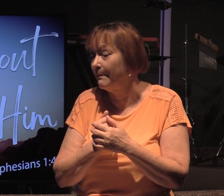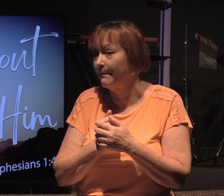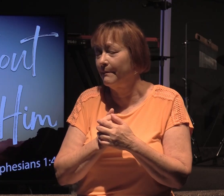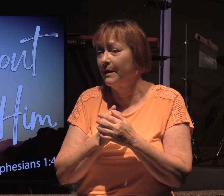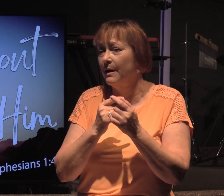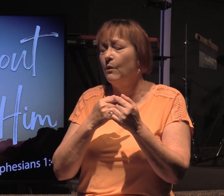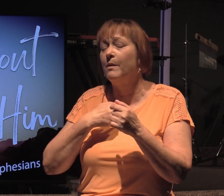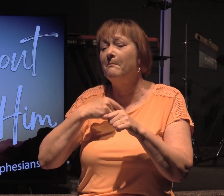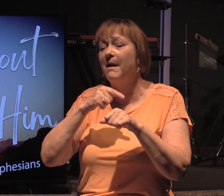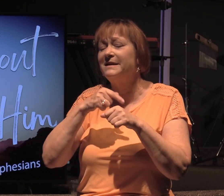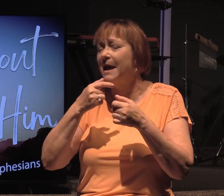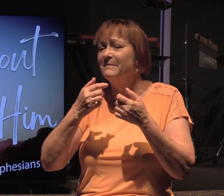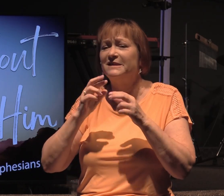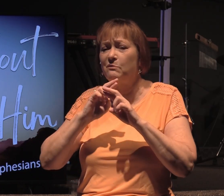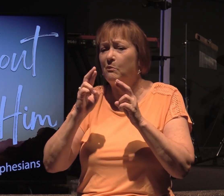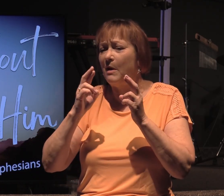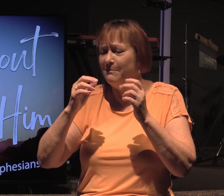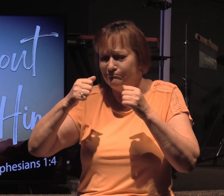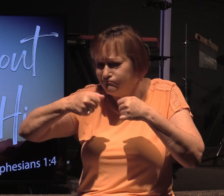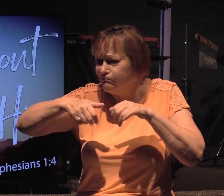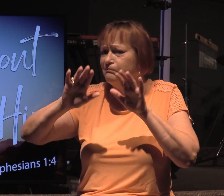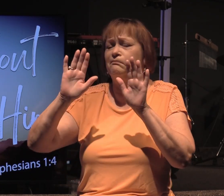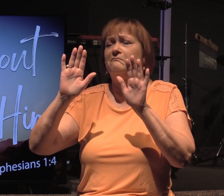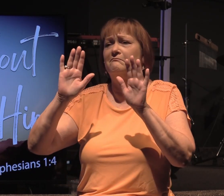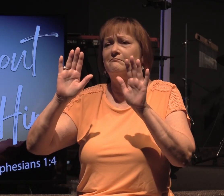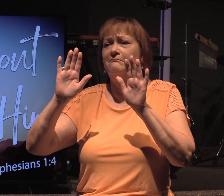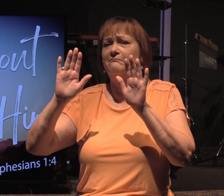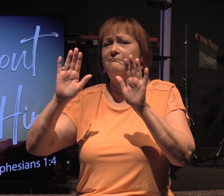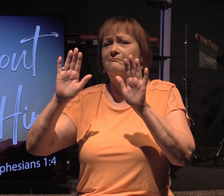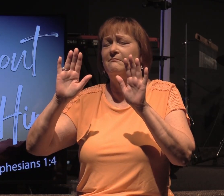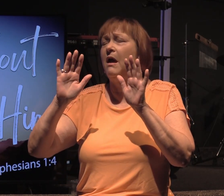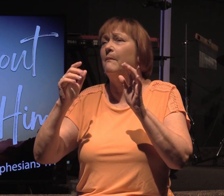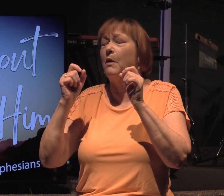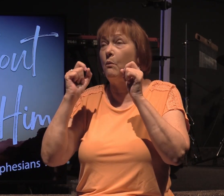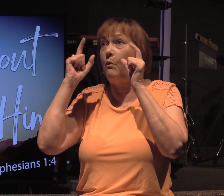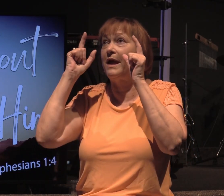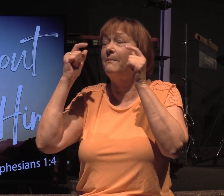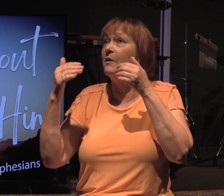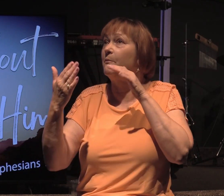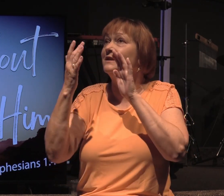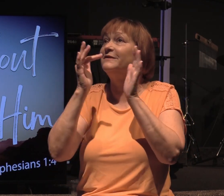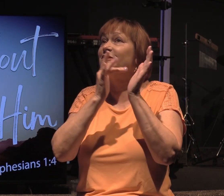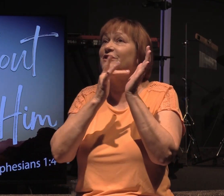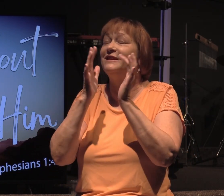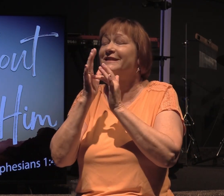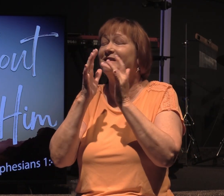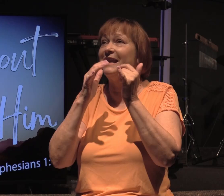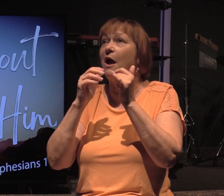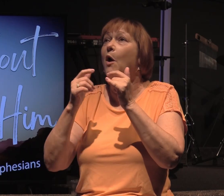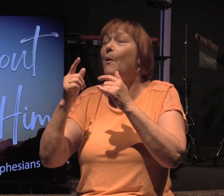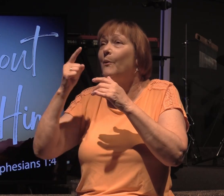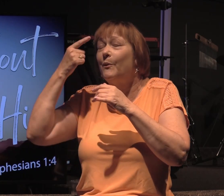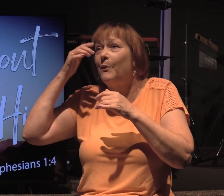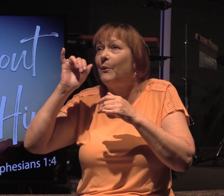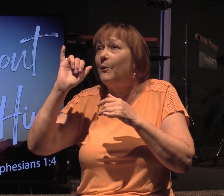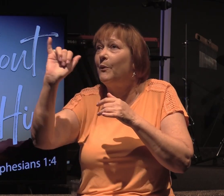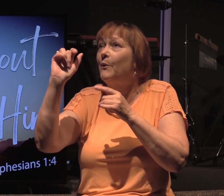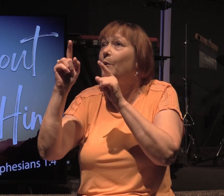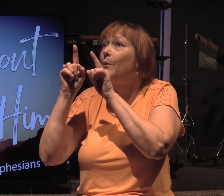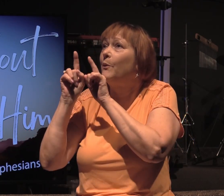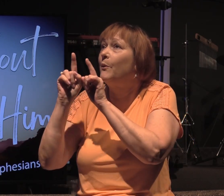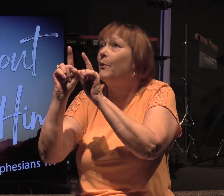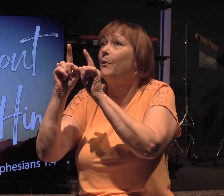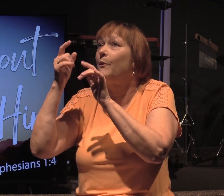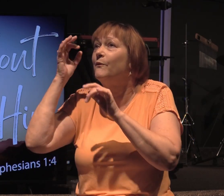When my time's up here on planet earth I'm going to wake up in the presence of Jesus and I'm going to spend all eternity